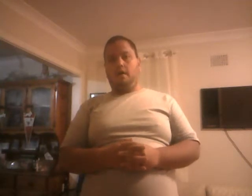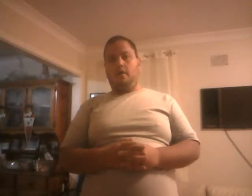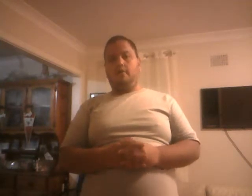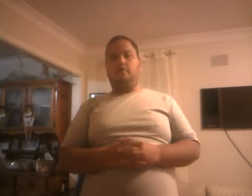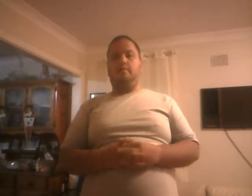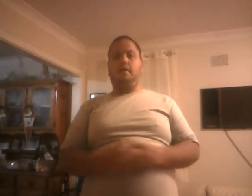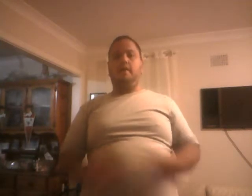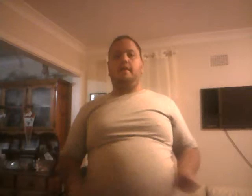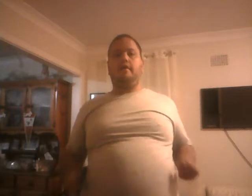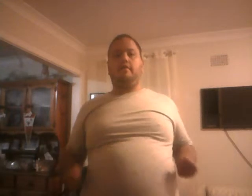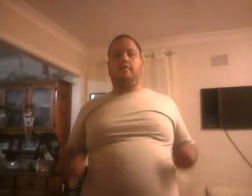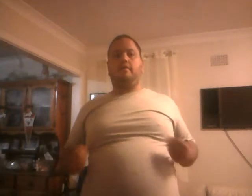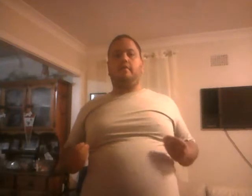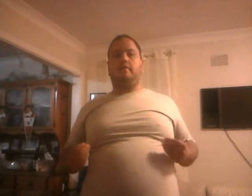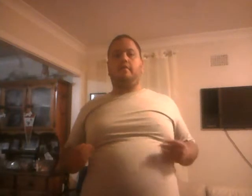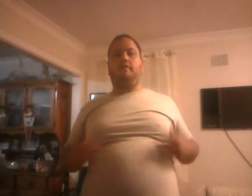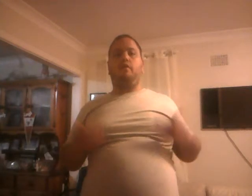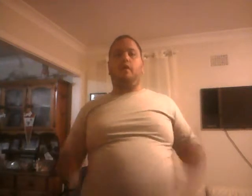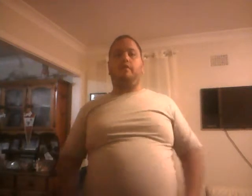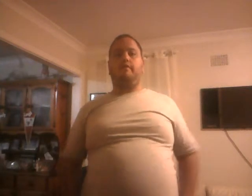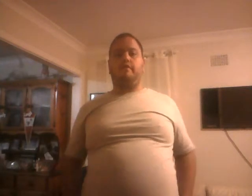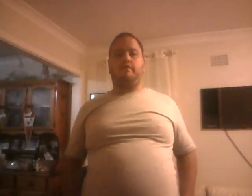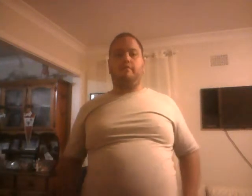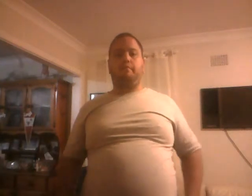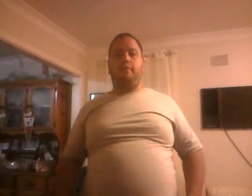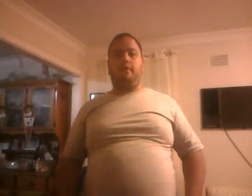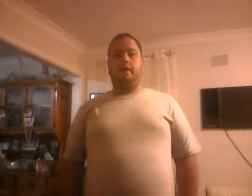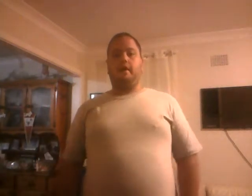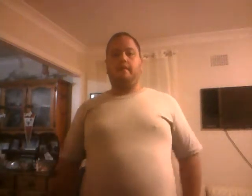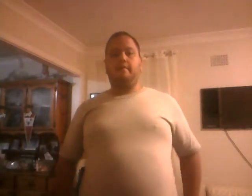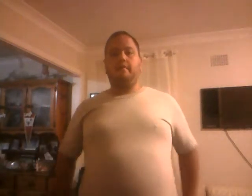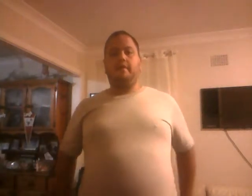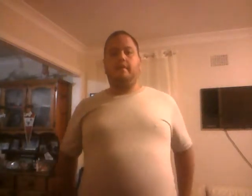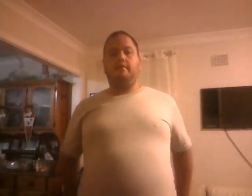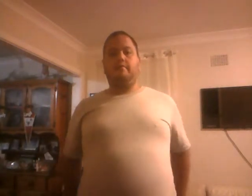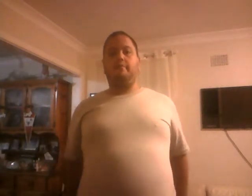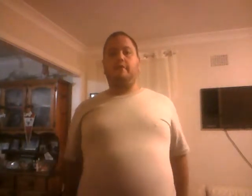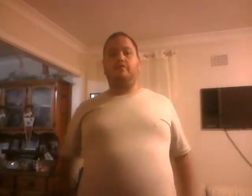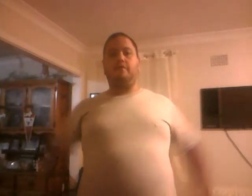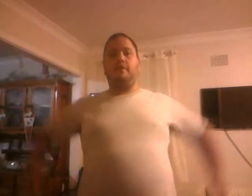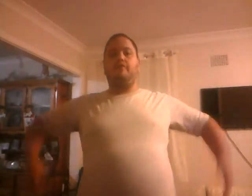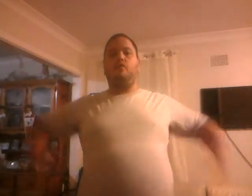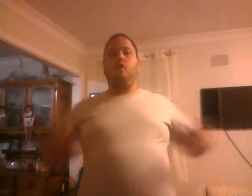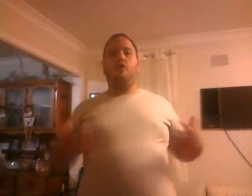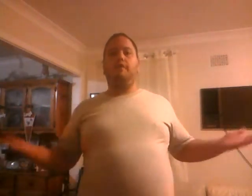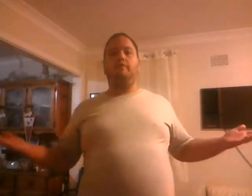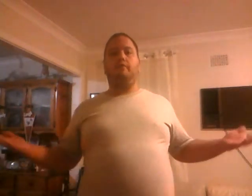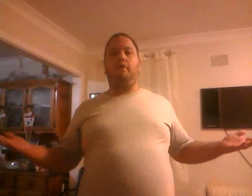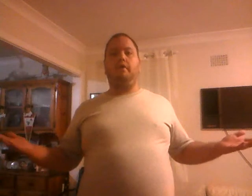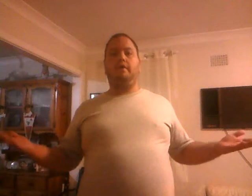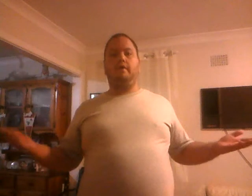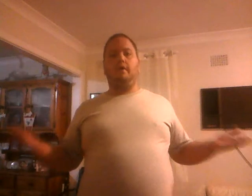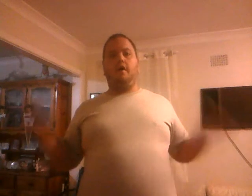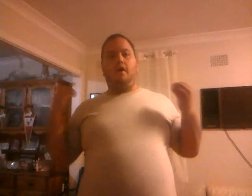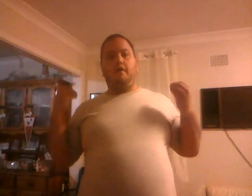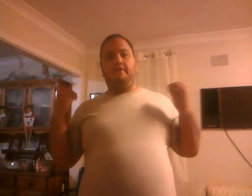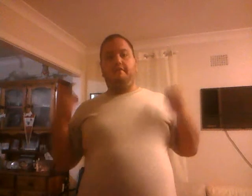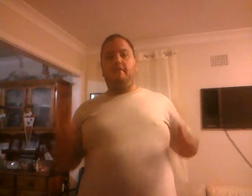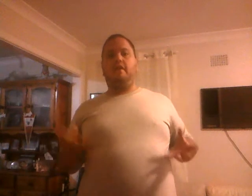To me that is for what? Just reporting something that the mainstream has already reported on the very